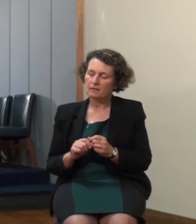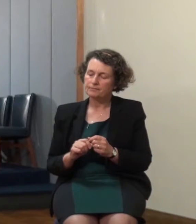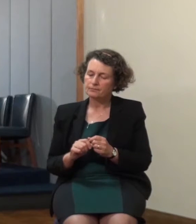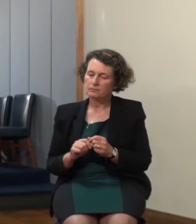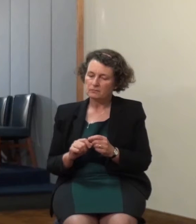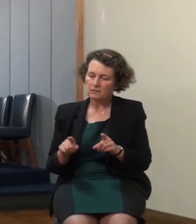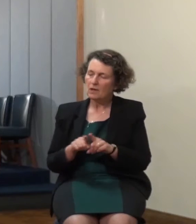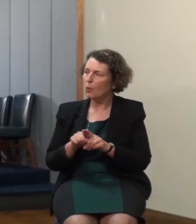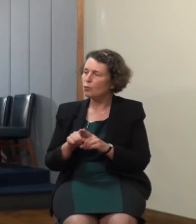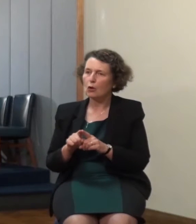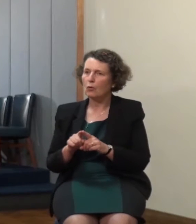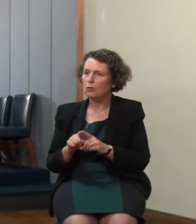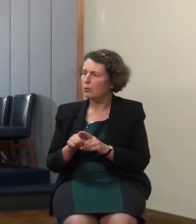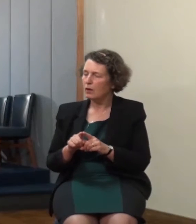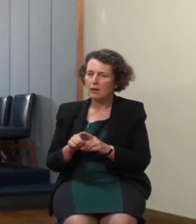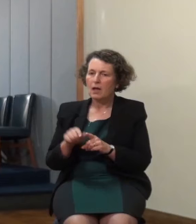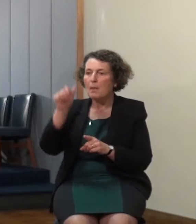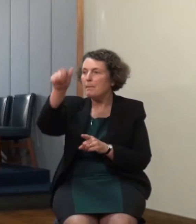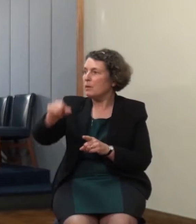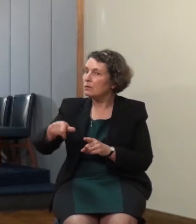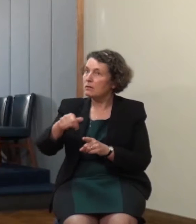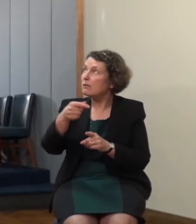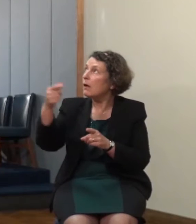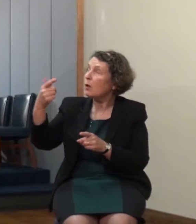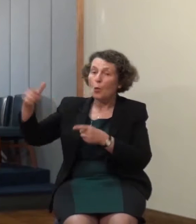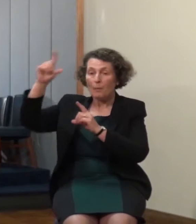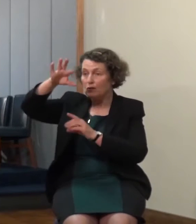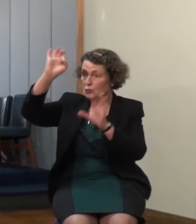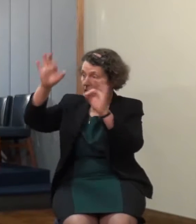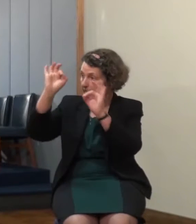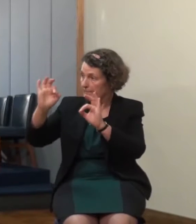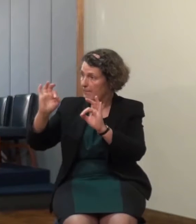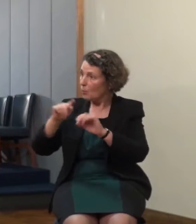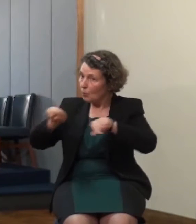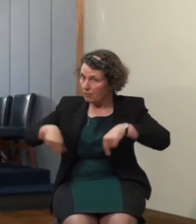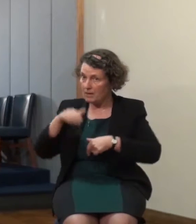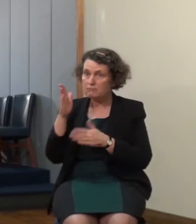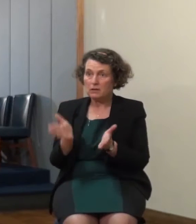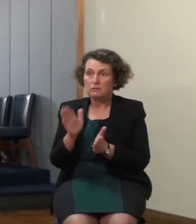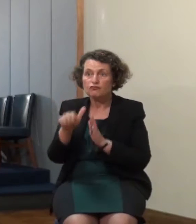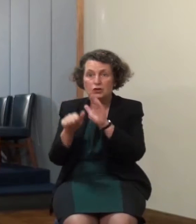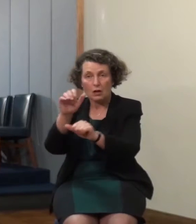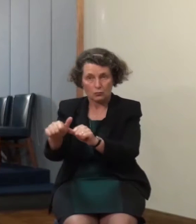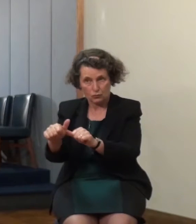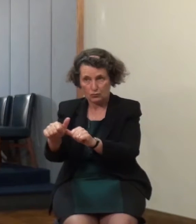really we could have dealt with this as the abuse of the church but I'm going down to chapter 25